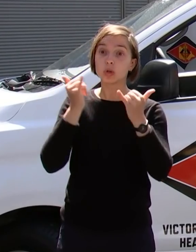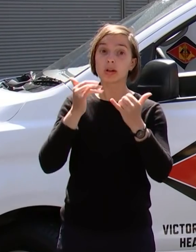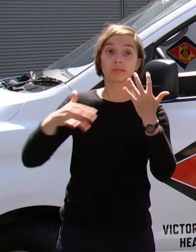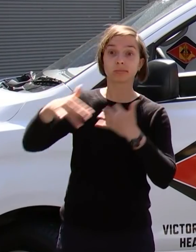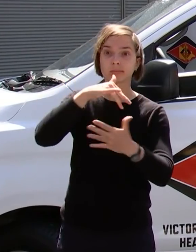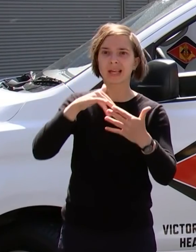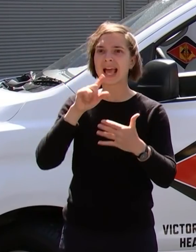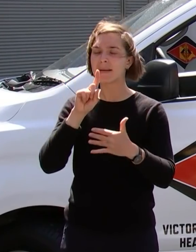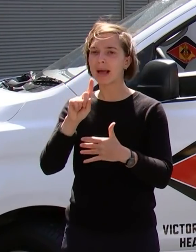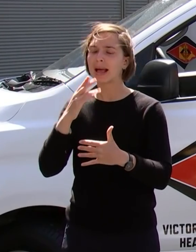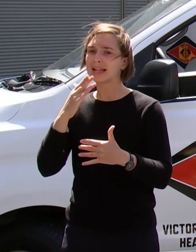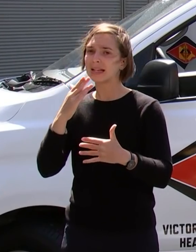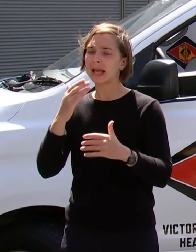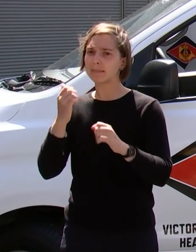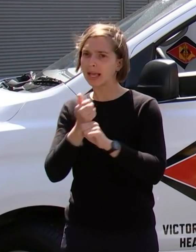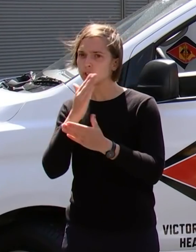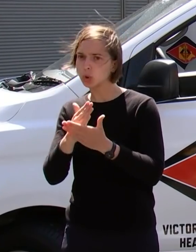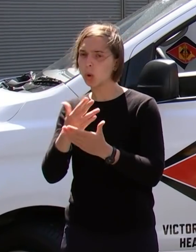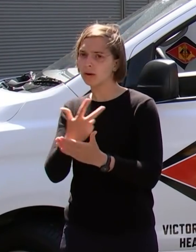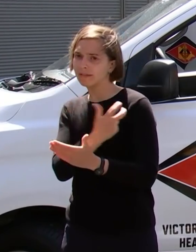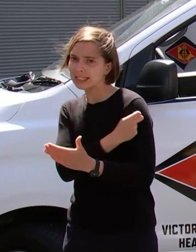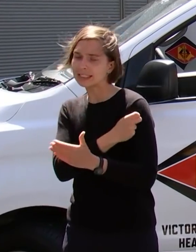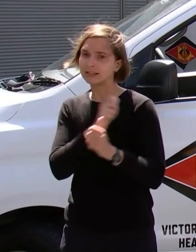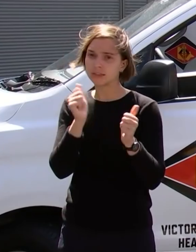testing numbers stay as high as they possibly can.